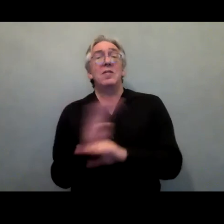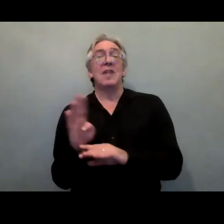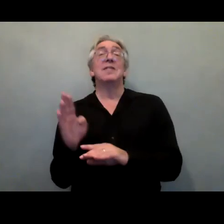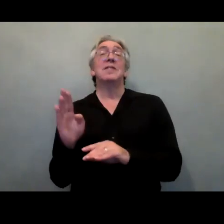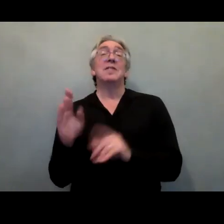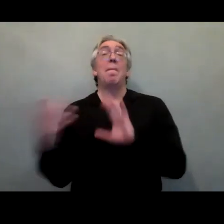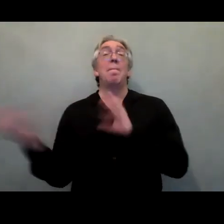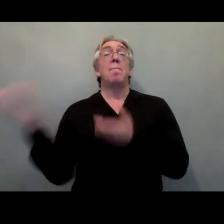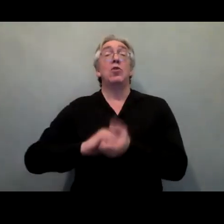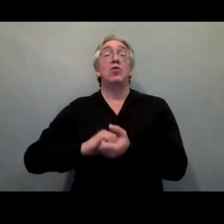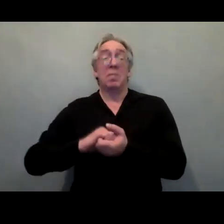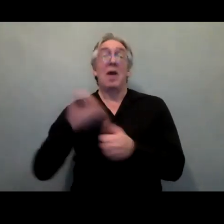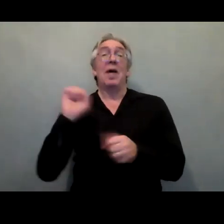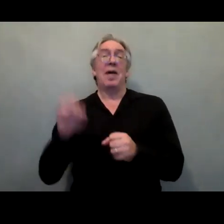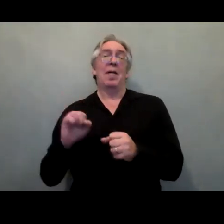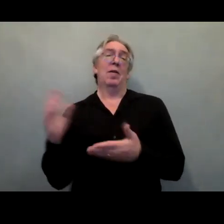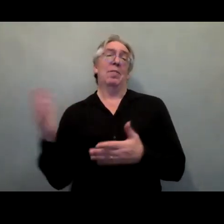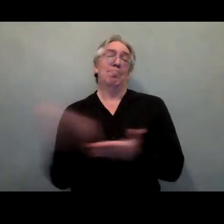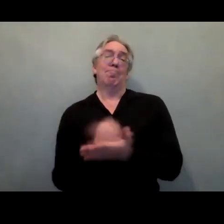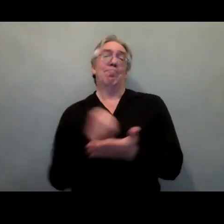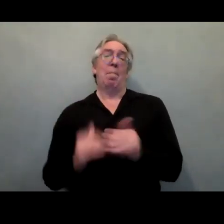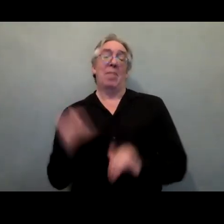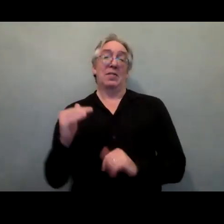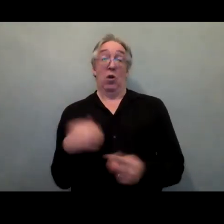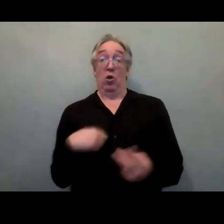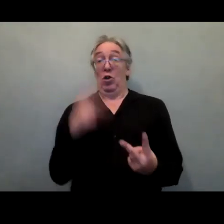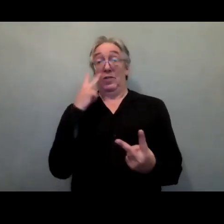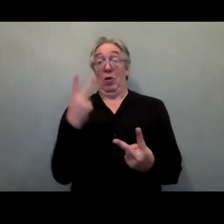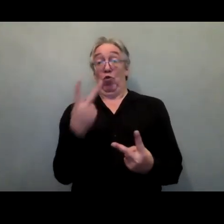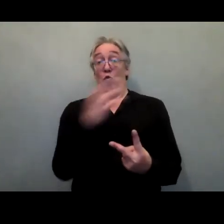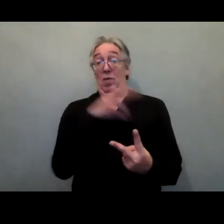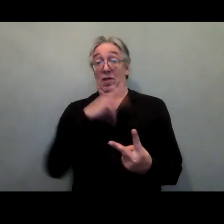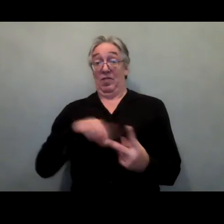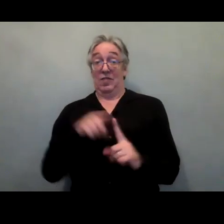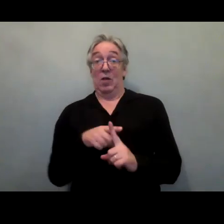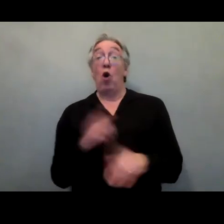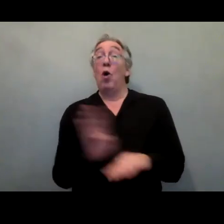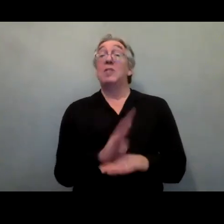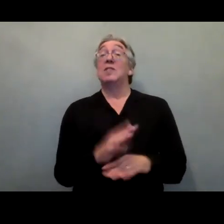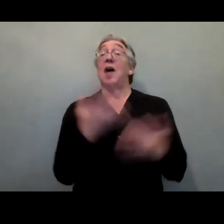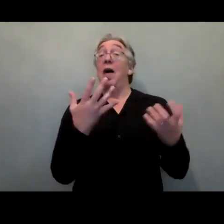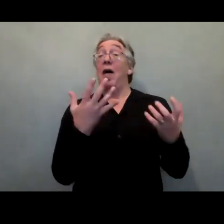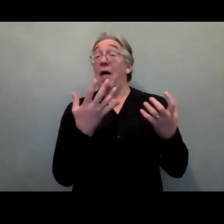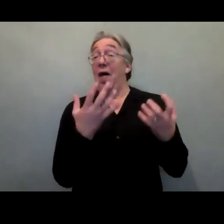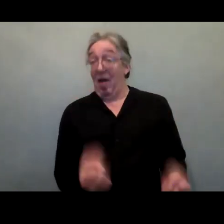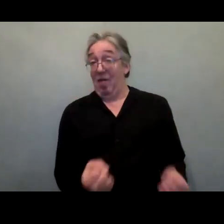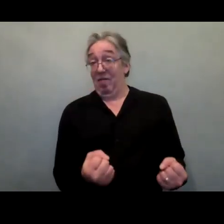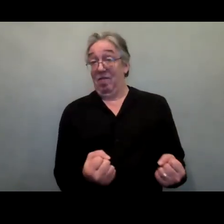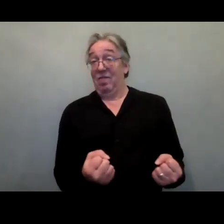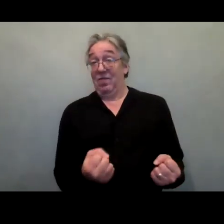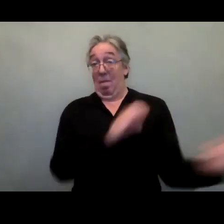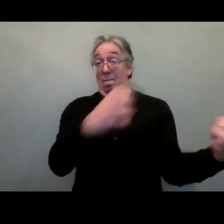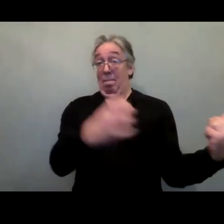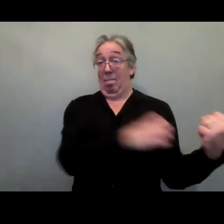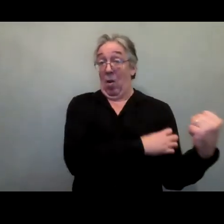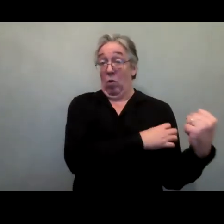see two aims, really. One is to leverage the power and influence of business behind the economic and social inclusion of persons with disabilities